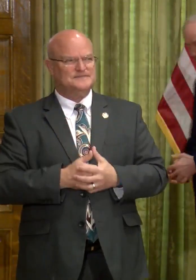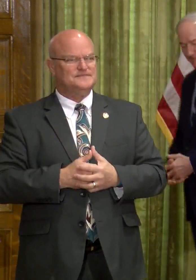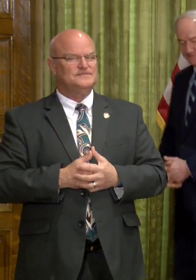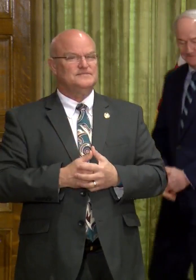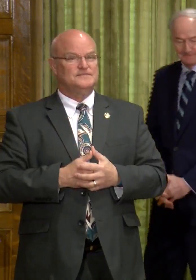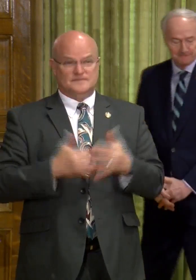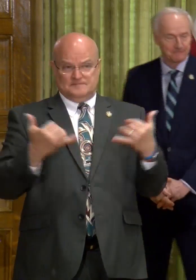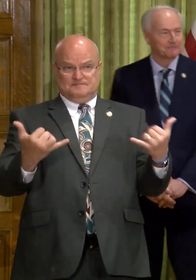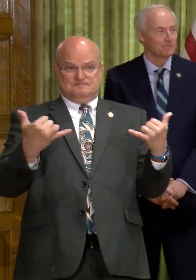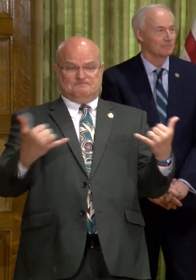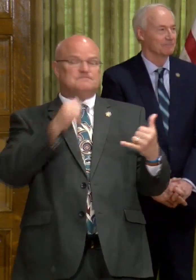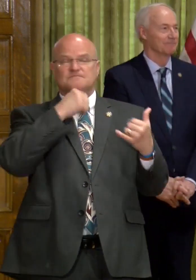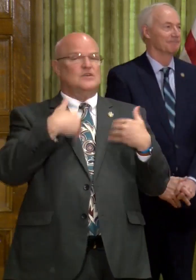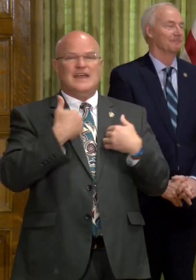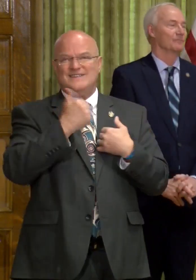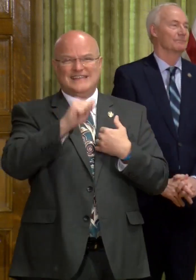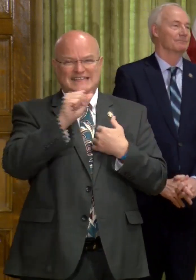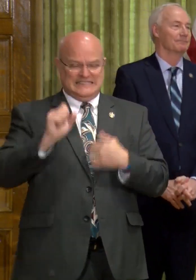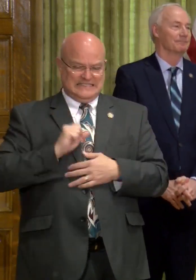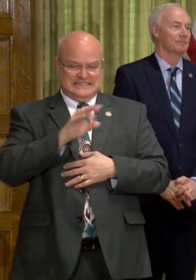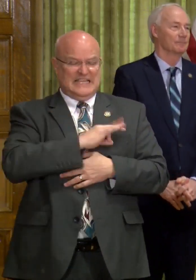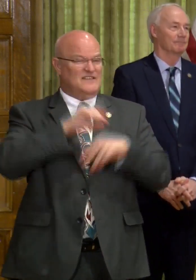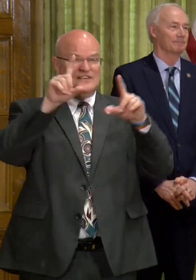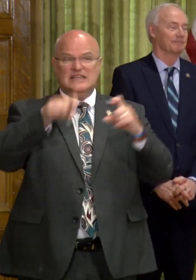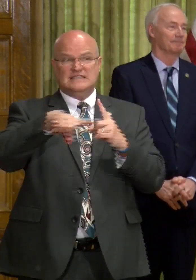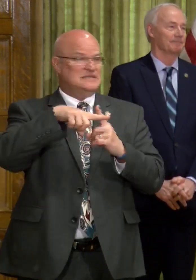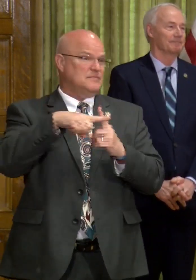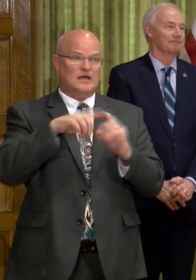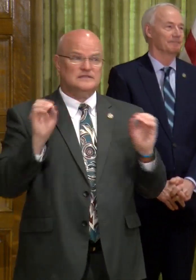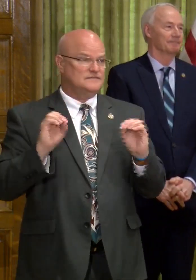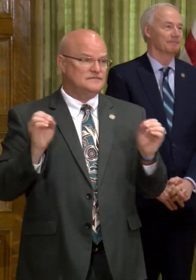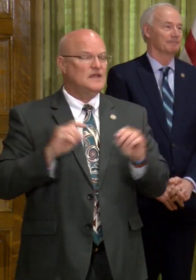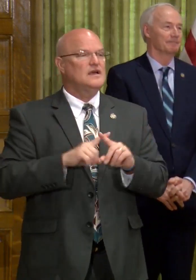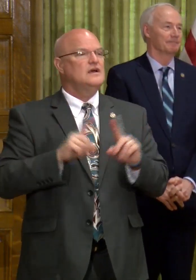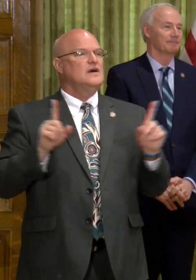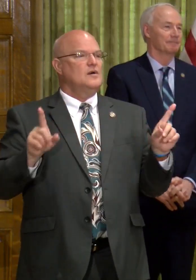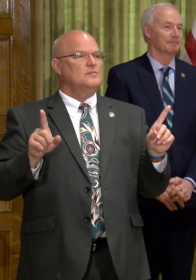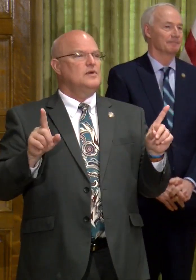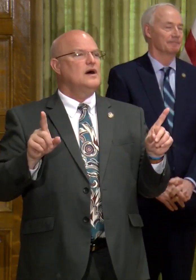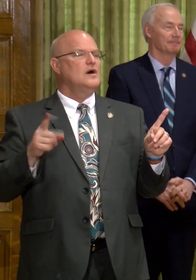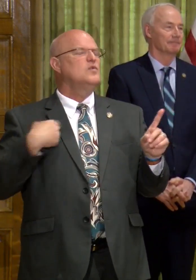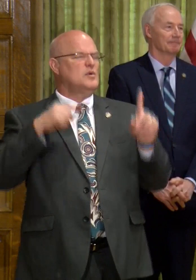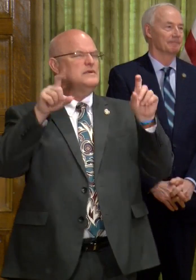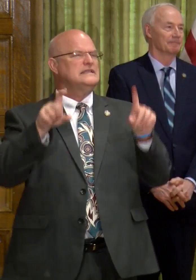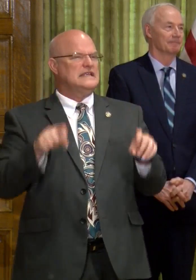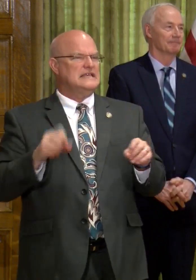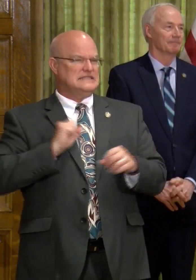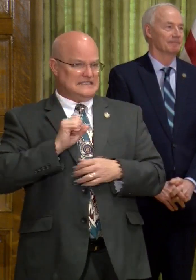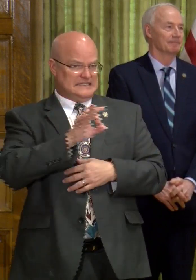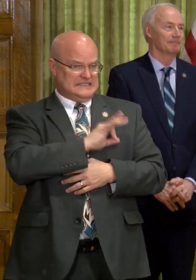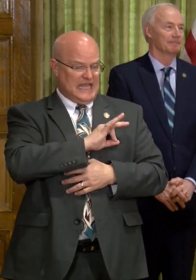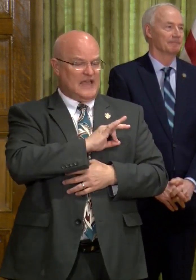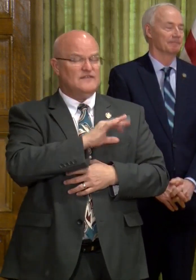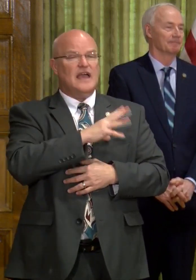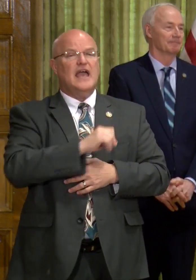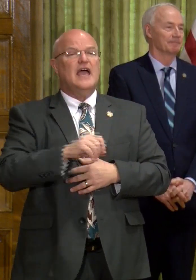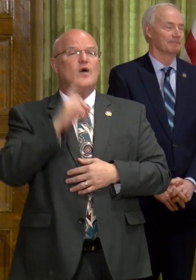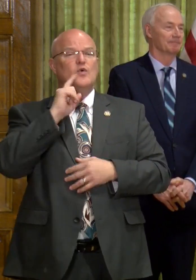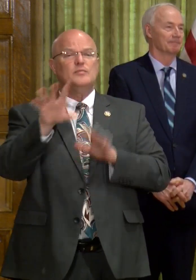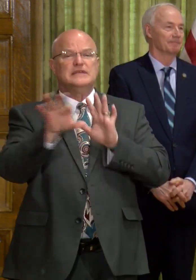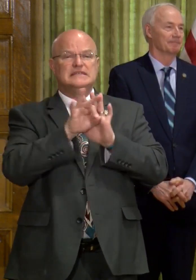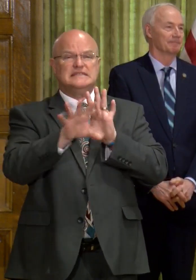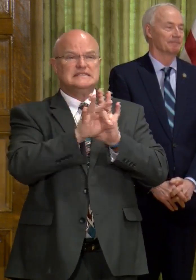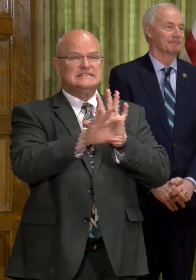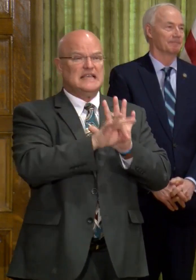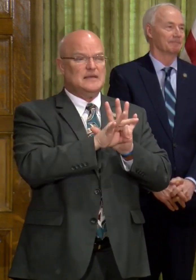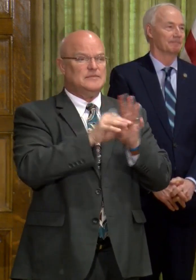At this point, we don't have any staff who have tested positive, but we'll be testing staff, and we'll be sampling